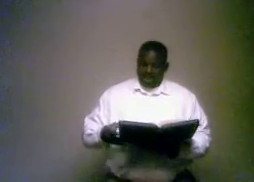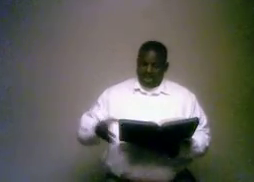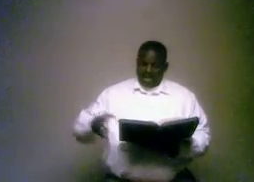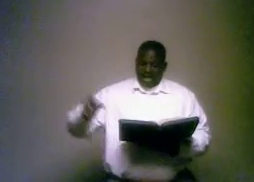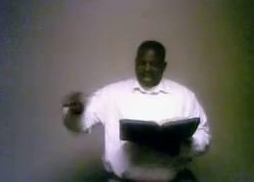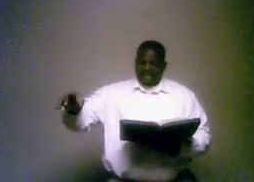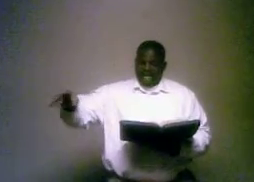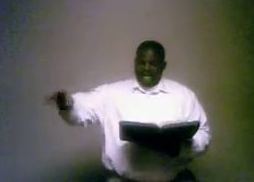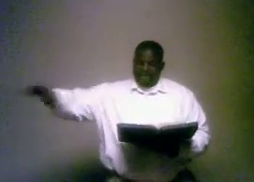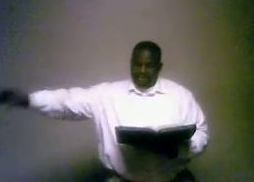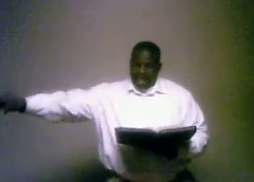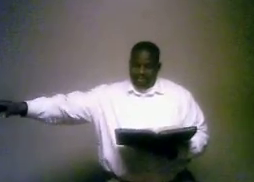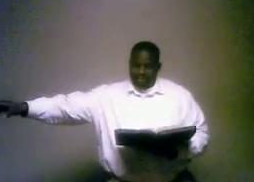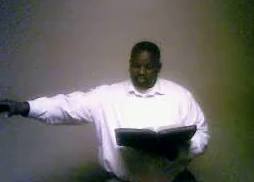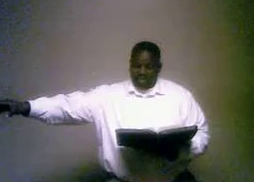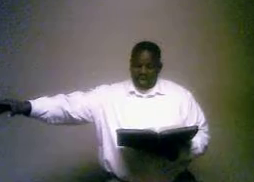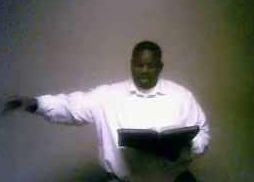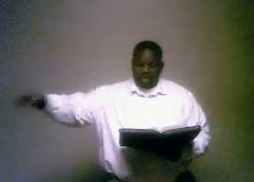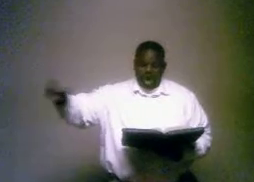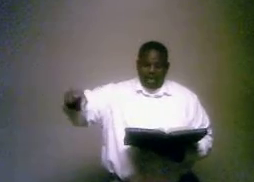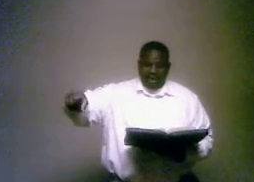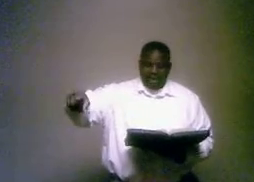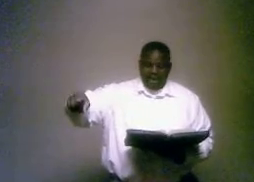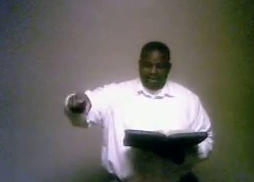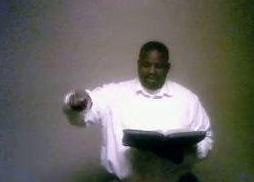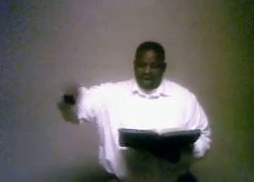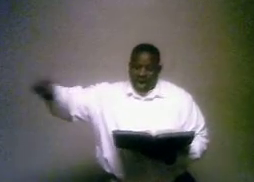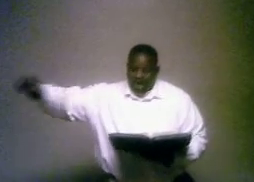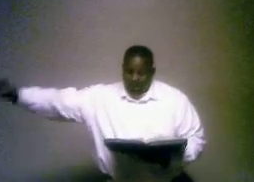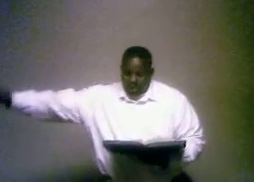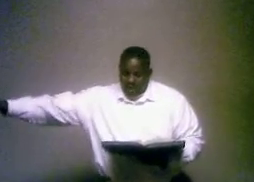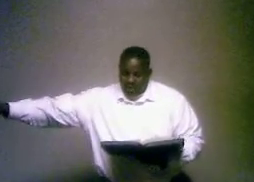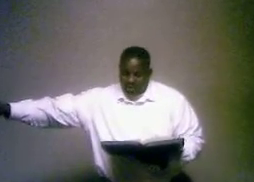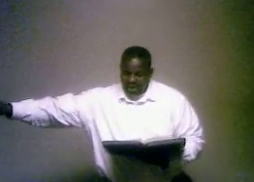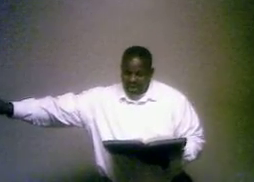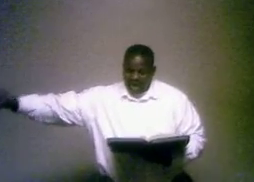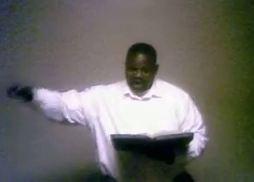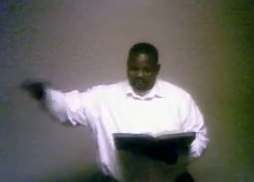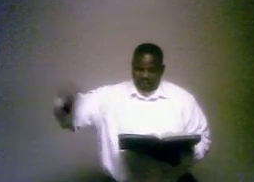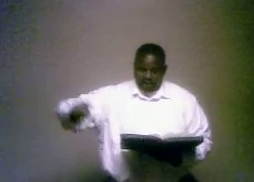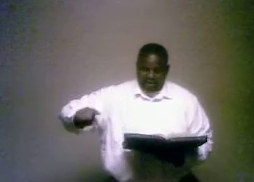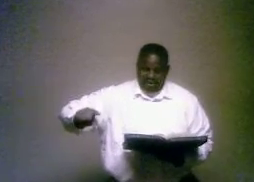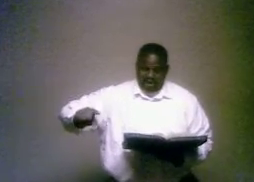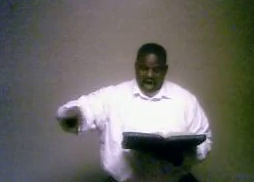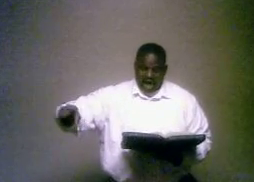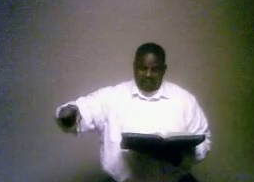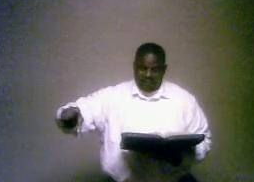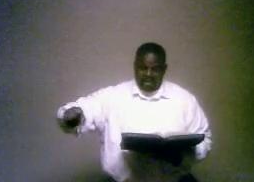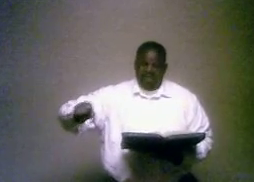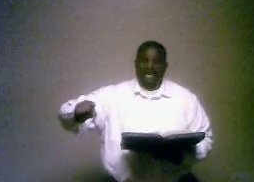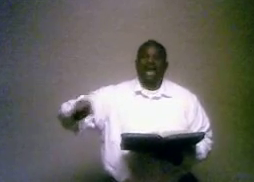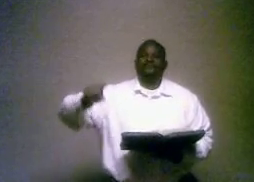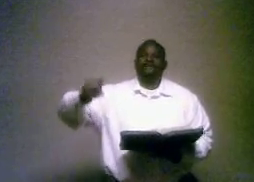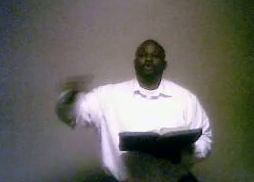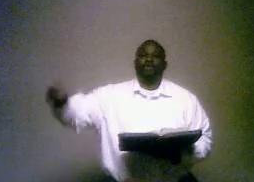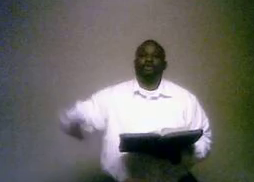And he said unto them, go ye into all the world and preach the gospel to every creature.